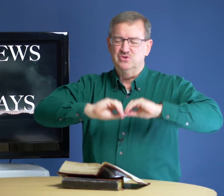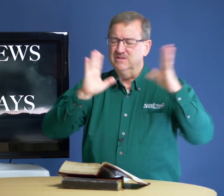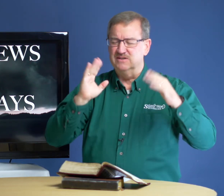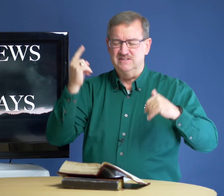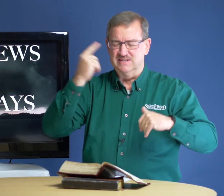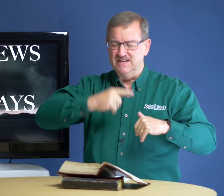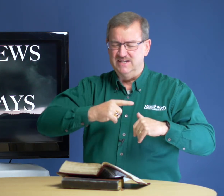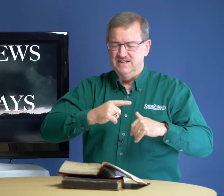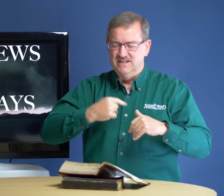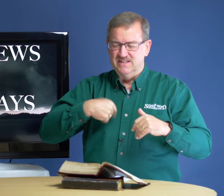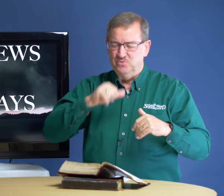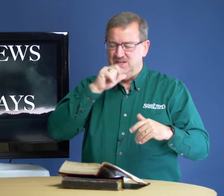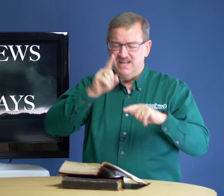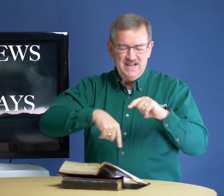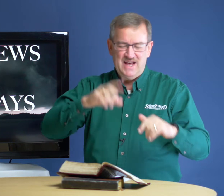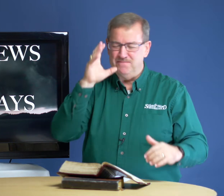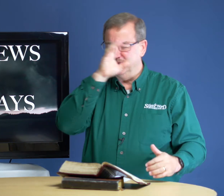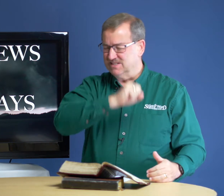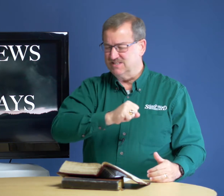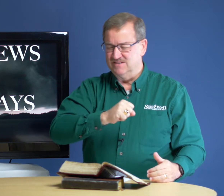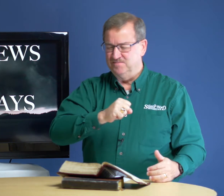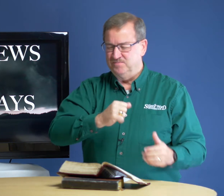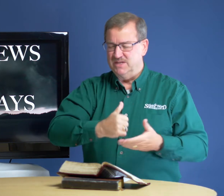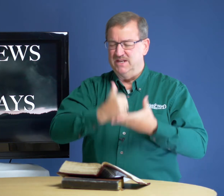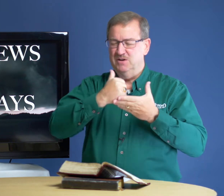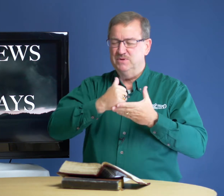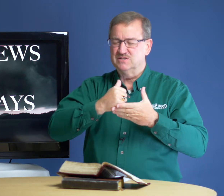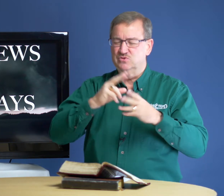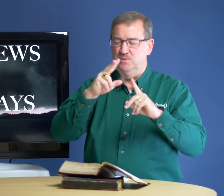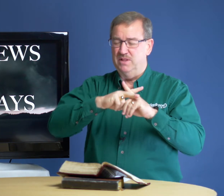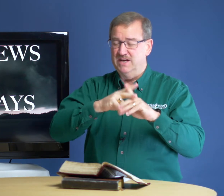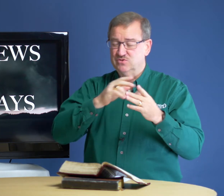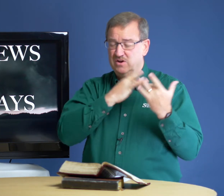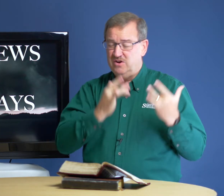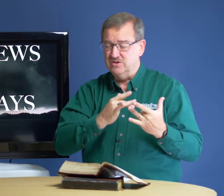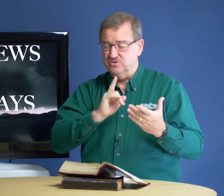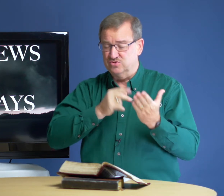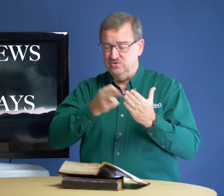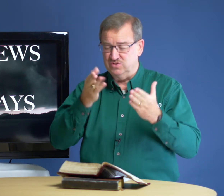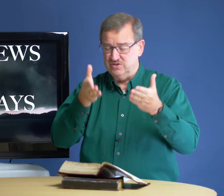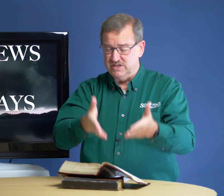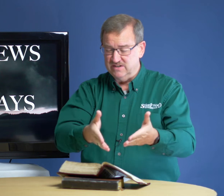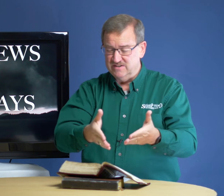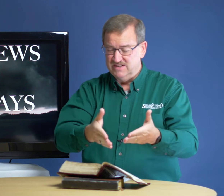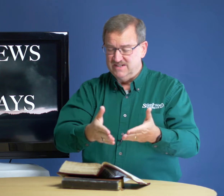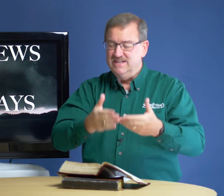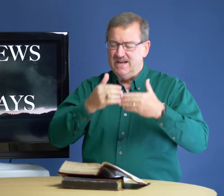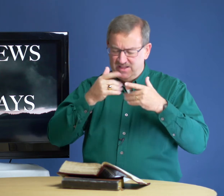clearly today that we cannot miss and help us to apply to our heart, the truths that are here and